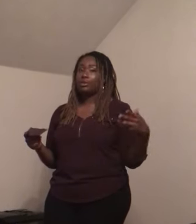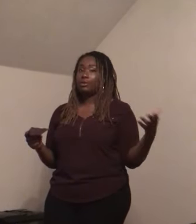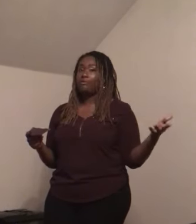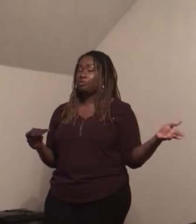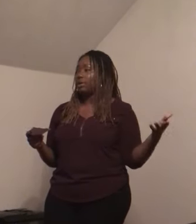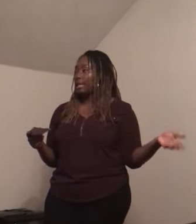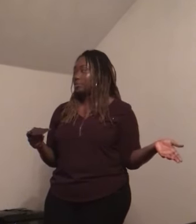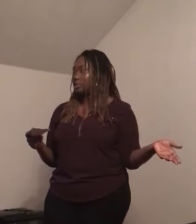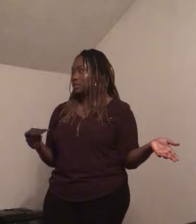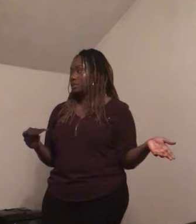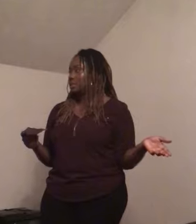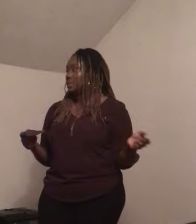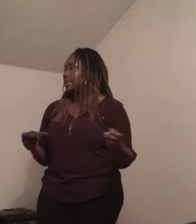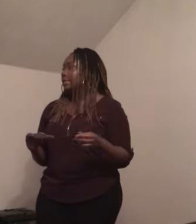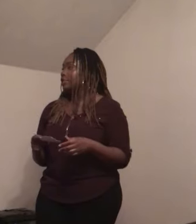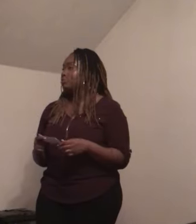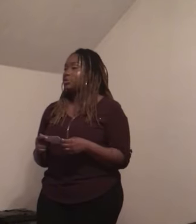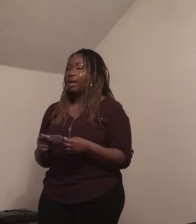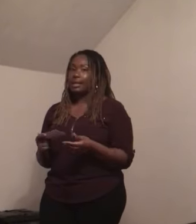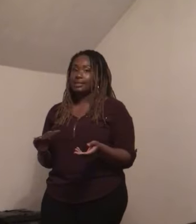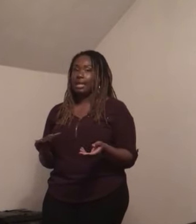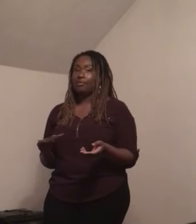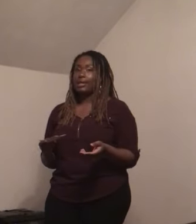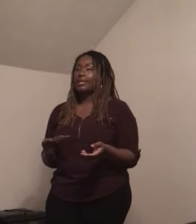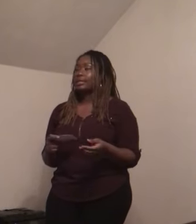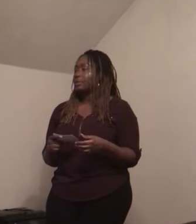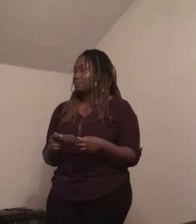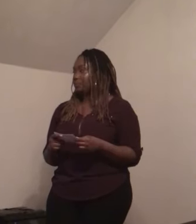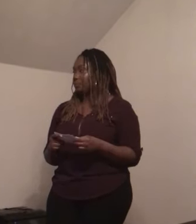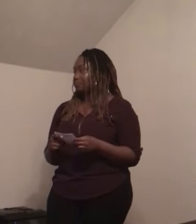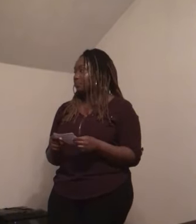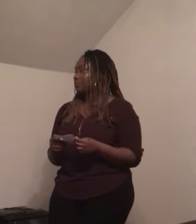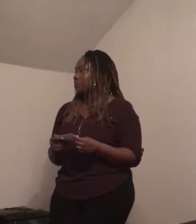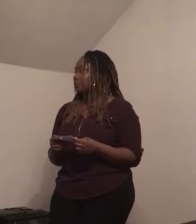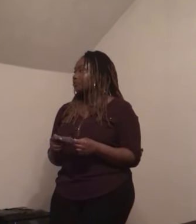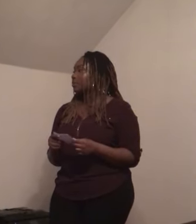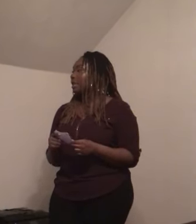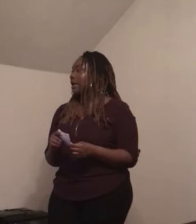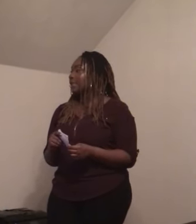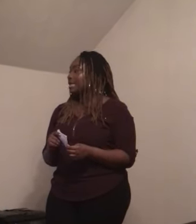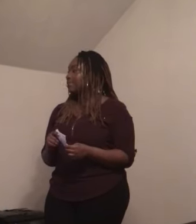foreign languages. It should be treated the same way. Any type